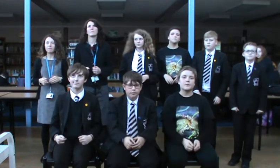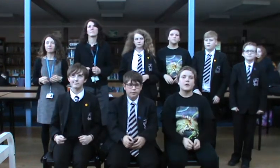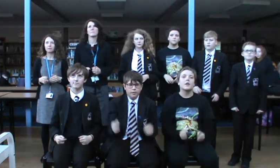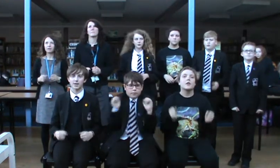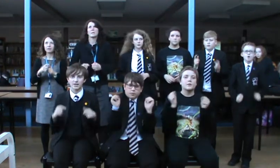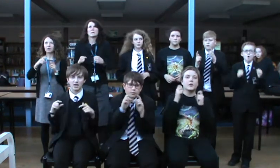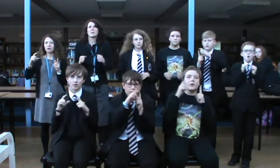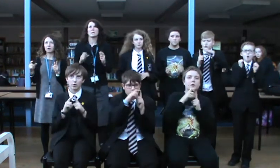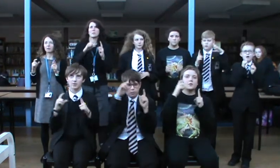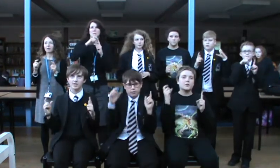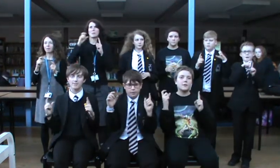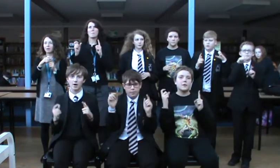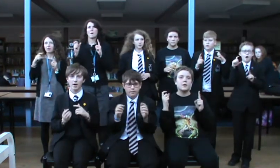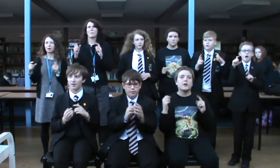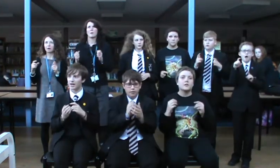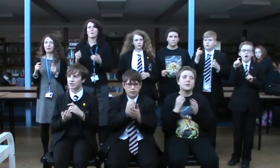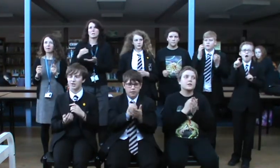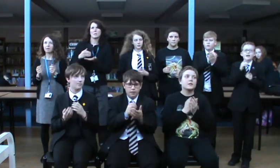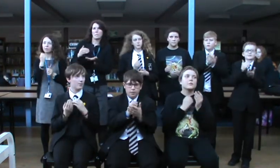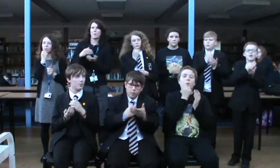And it's all gonna call December But I got you to keep me warm